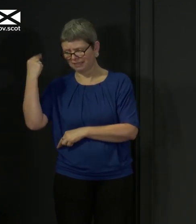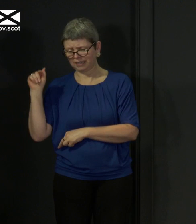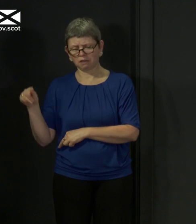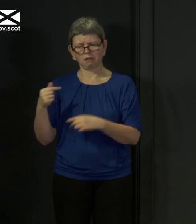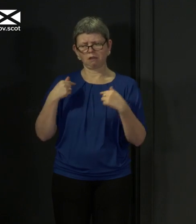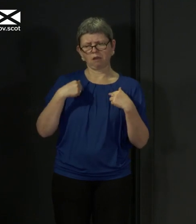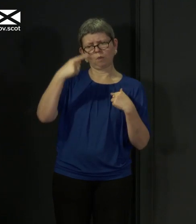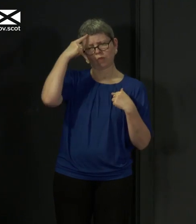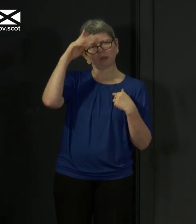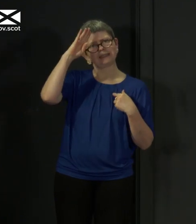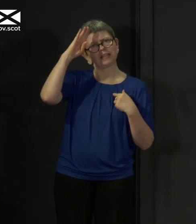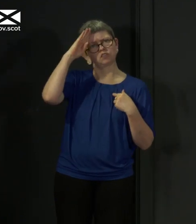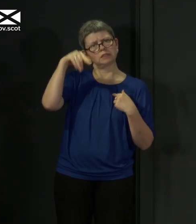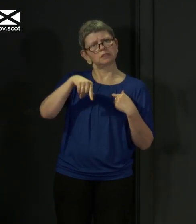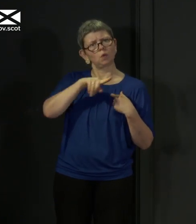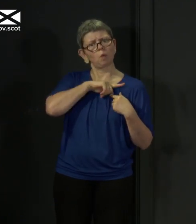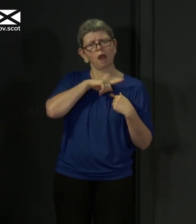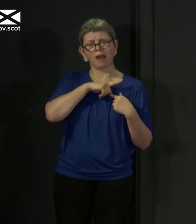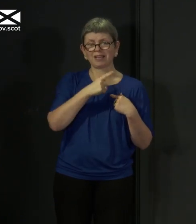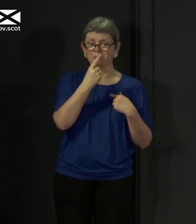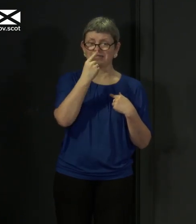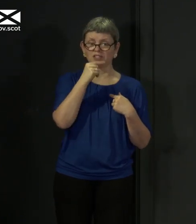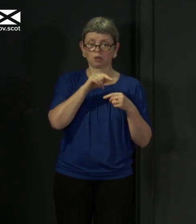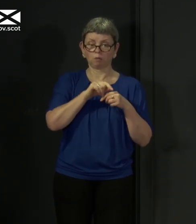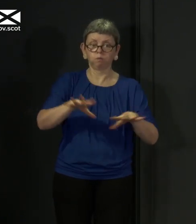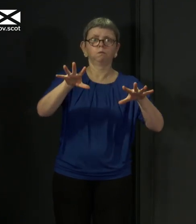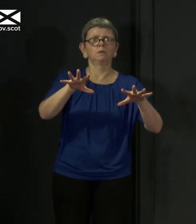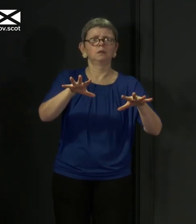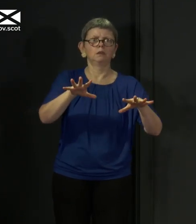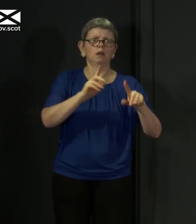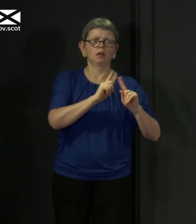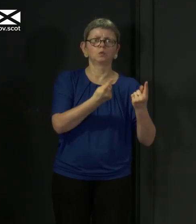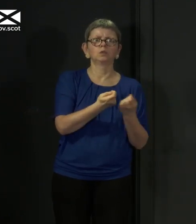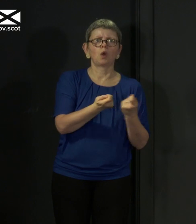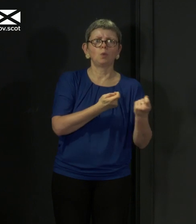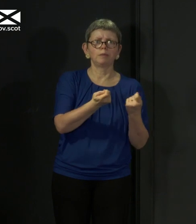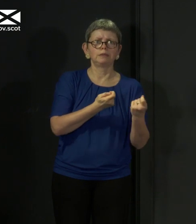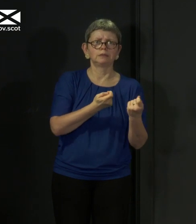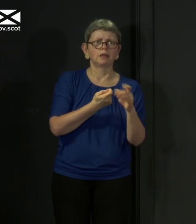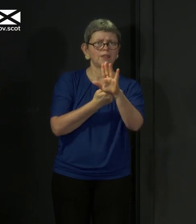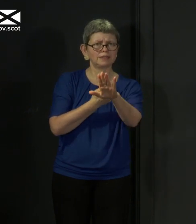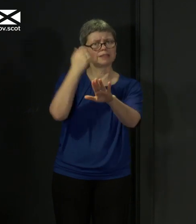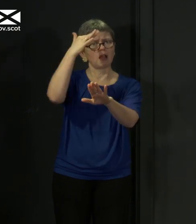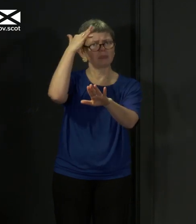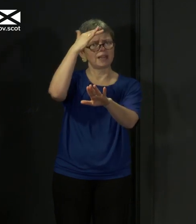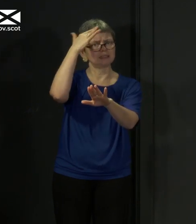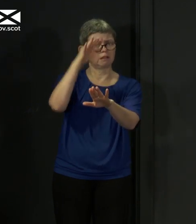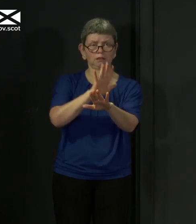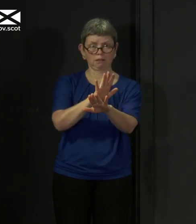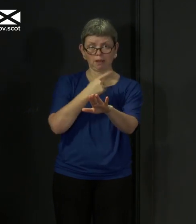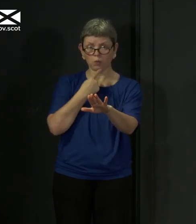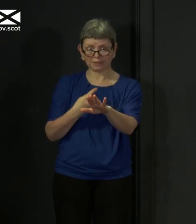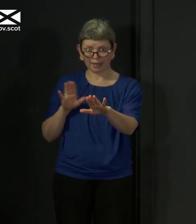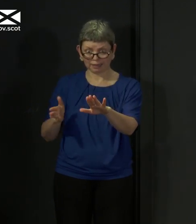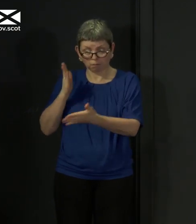send the virus potentially out of control again. And this is purely hypothetical. And let me stress that I'm not